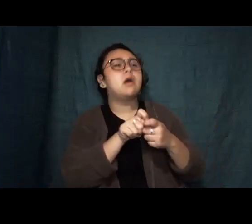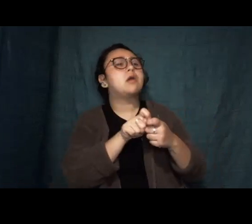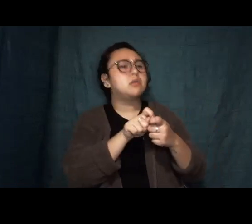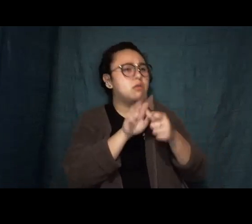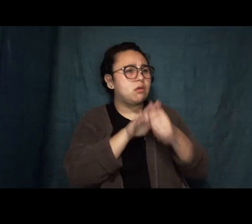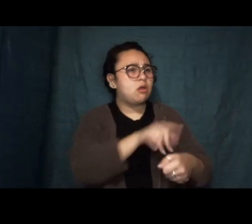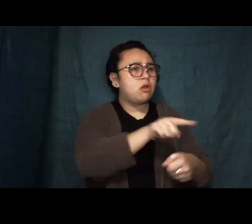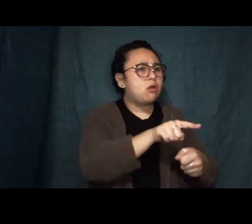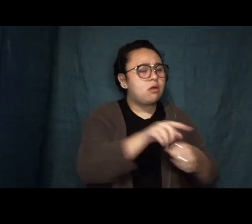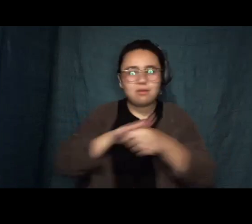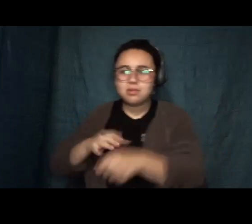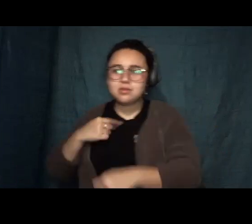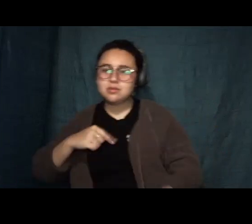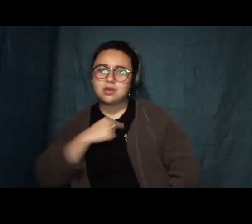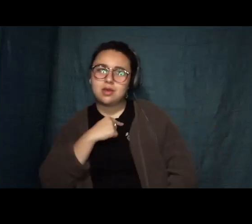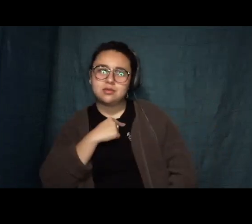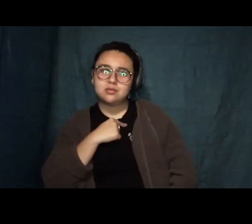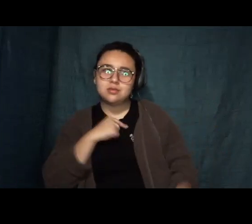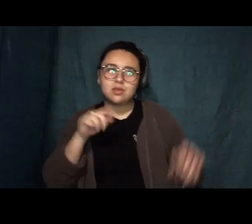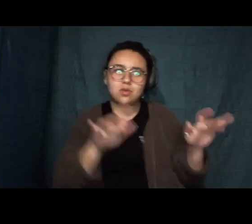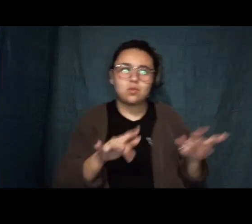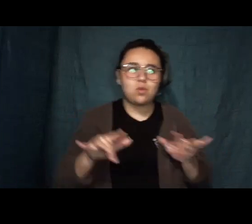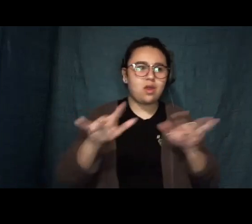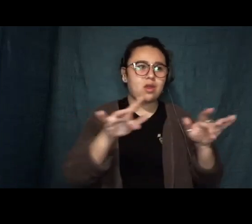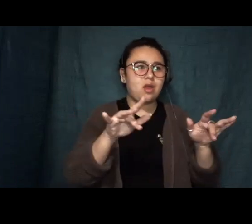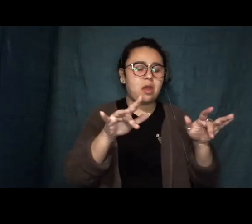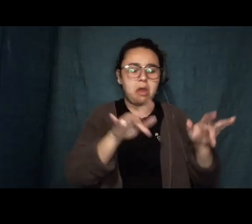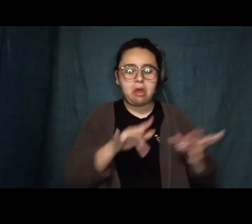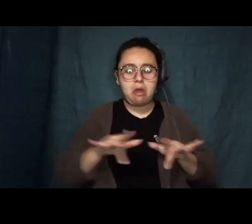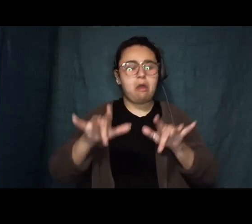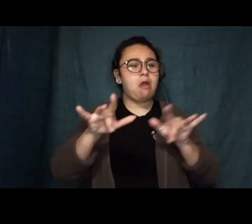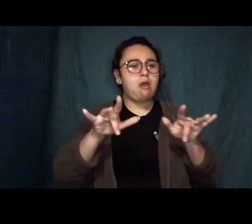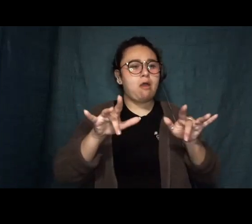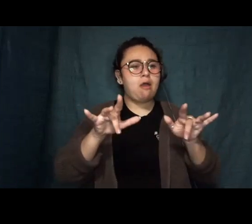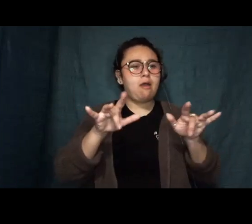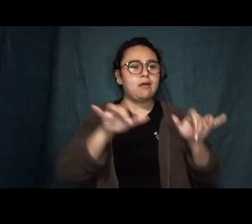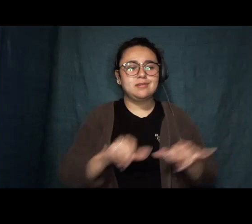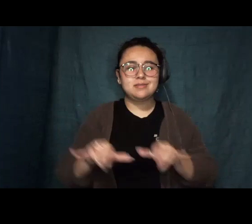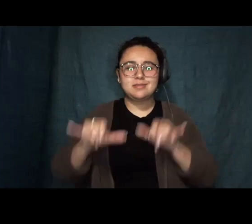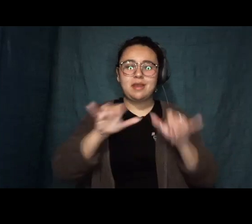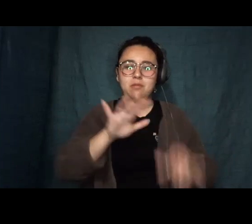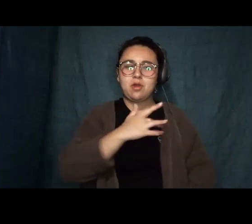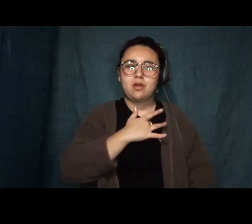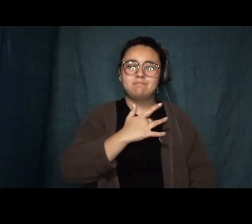themselves, sometime during transport, had become Nina's heart. Thank you.